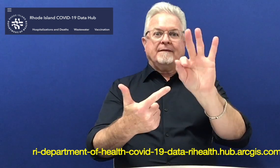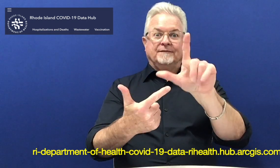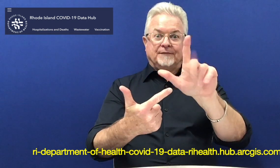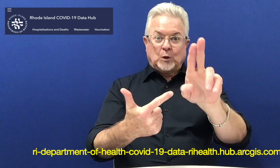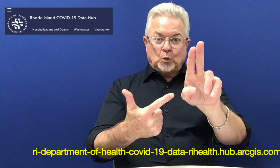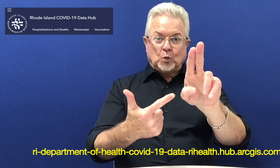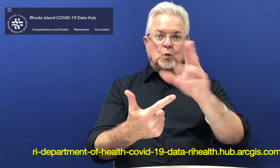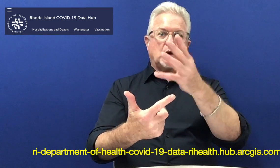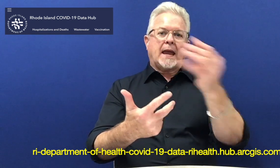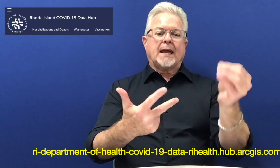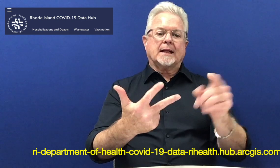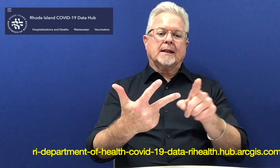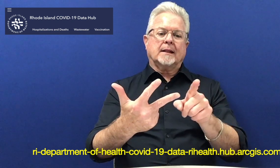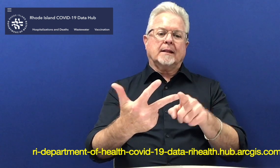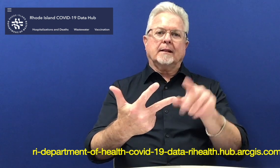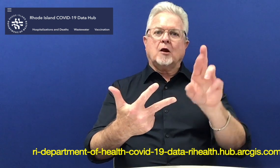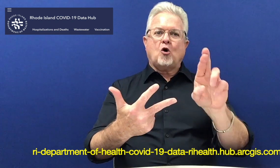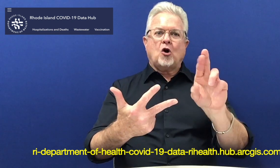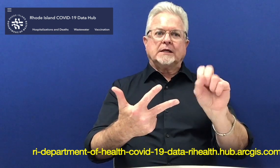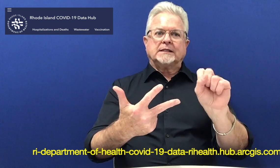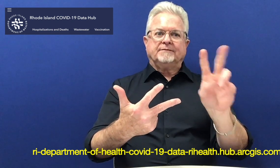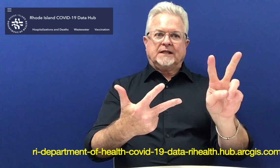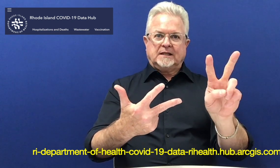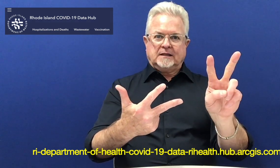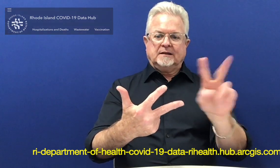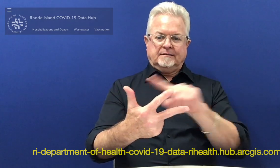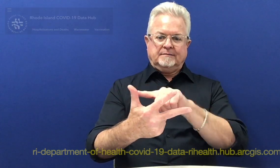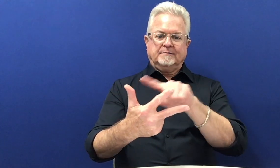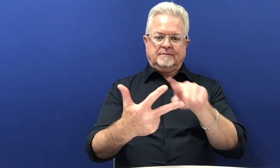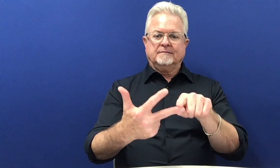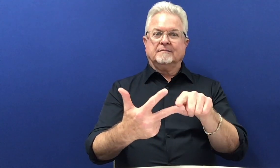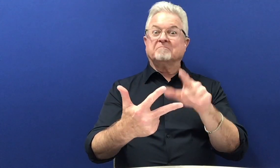the incidence of COVID, the flu, and RSV.